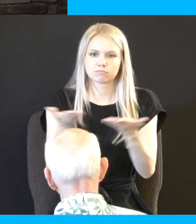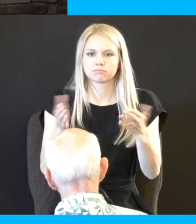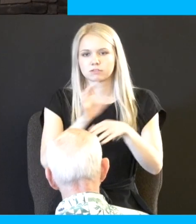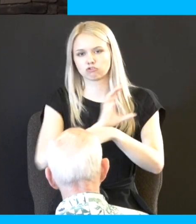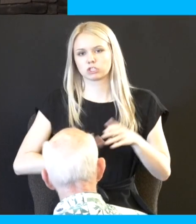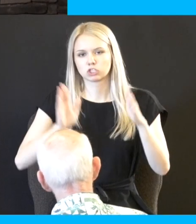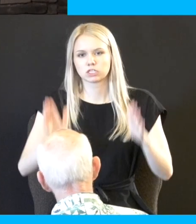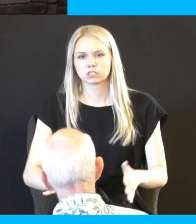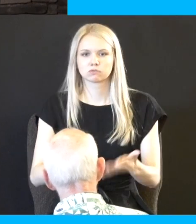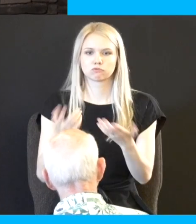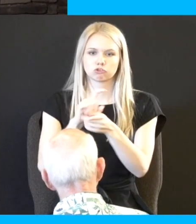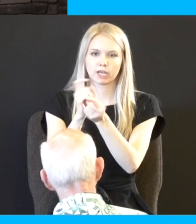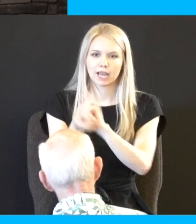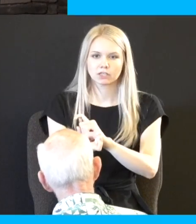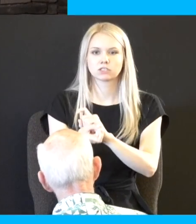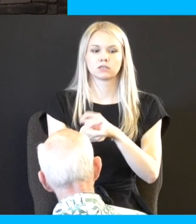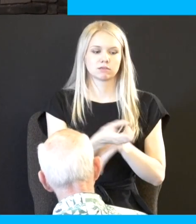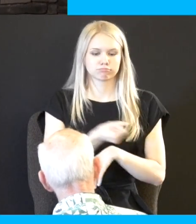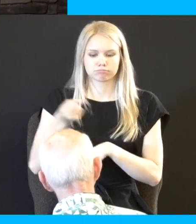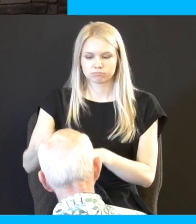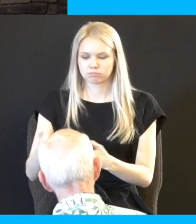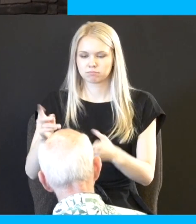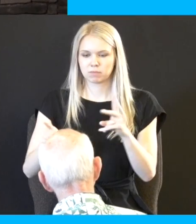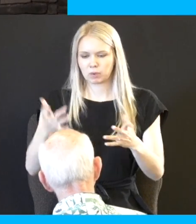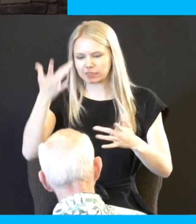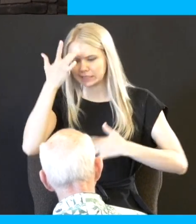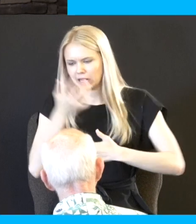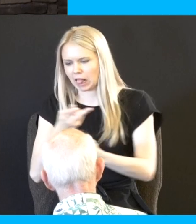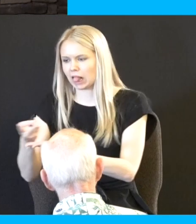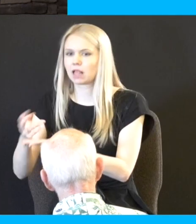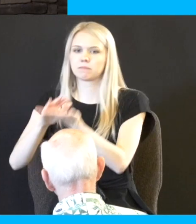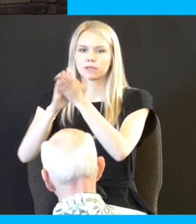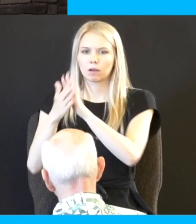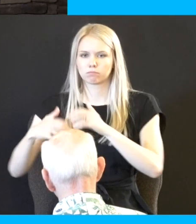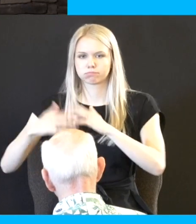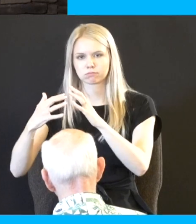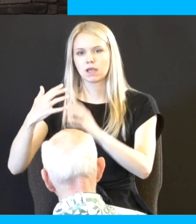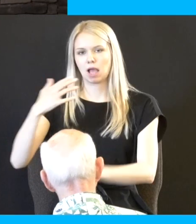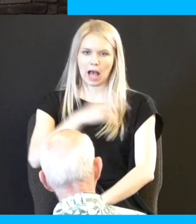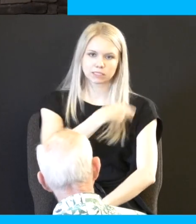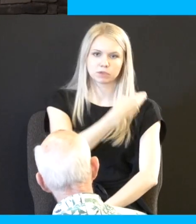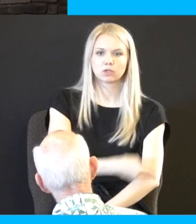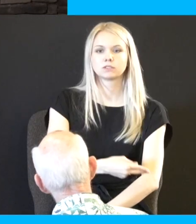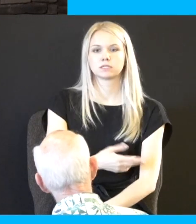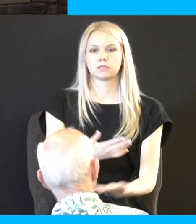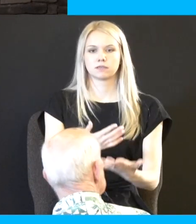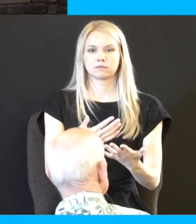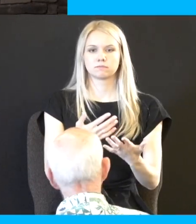who were sick, eventually it brought forth hospitals. As the Christians rescued the children exposed to the elements and phanticide and brought them in